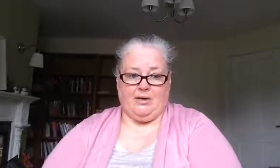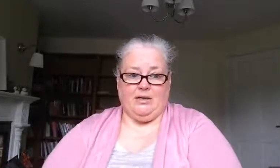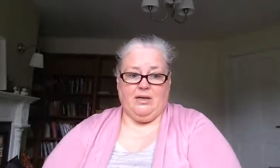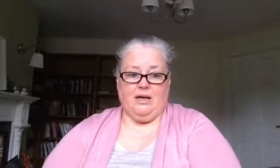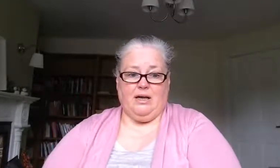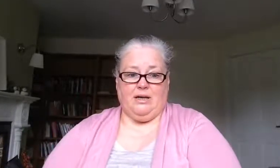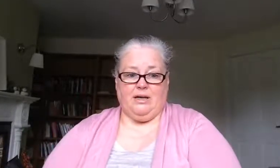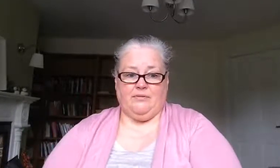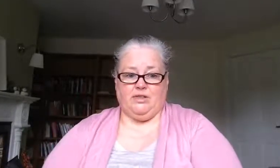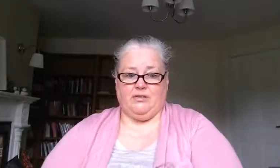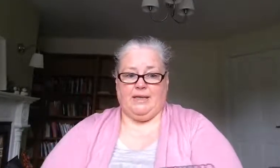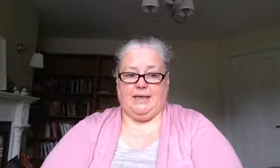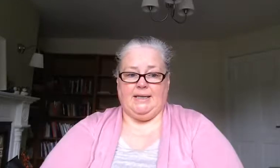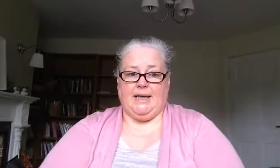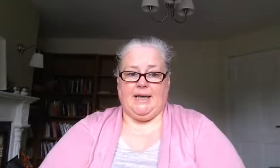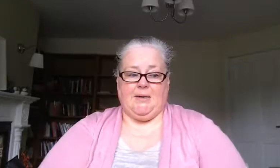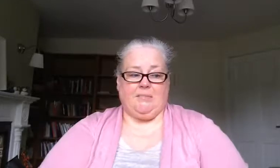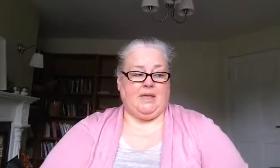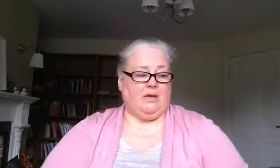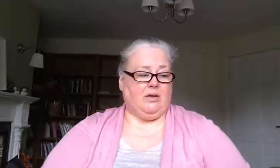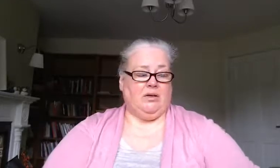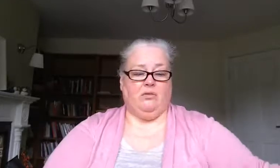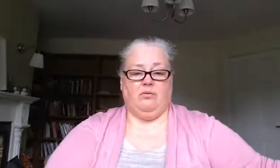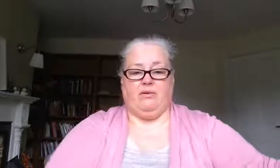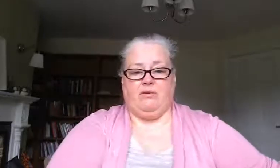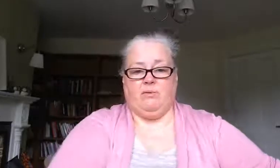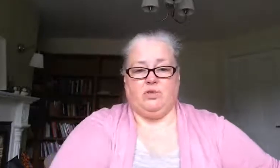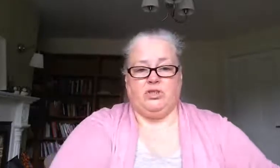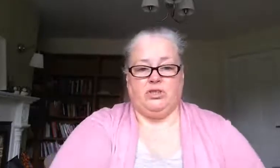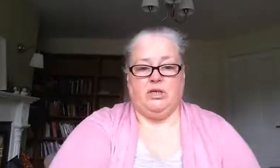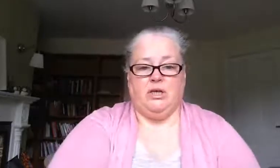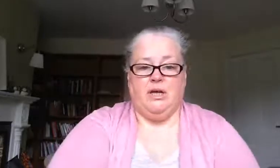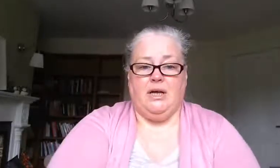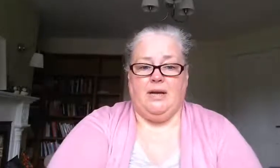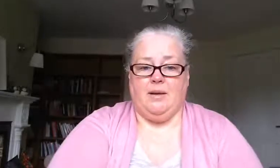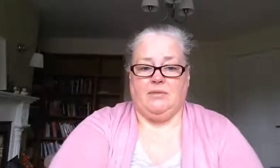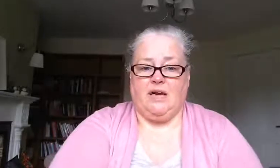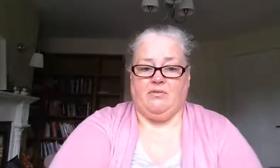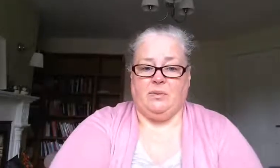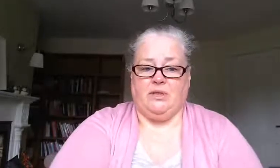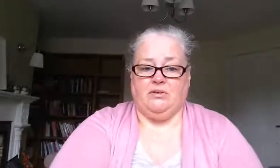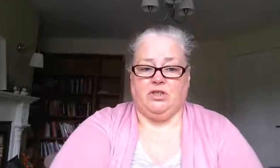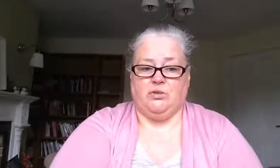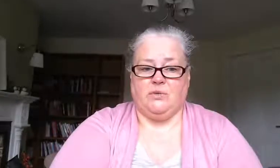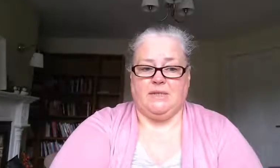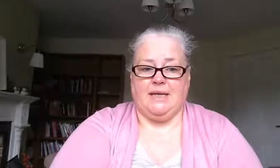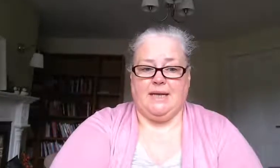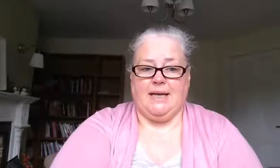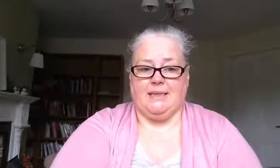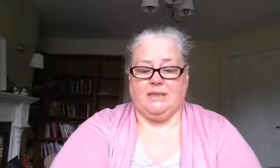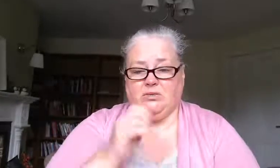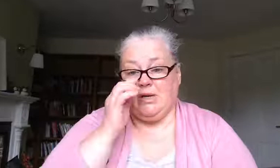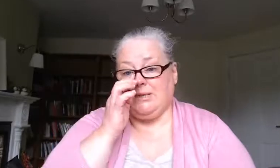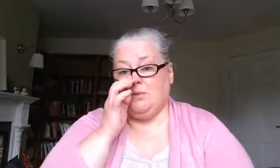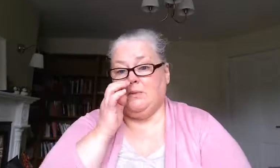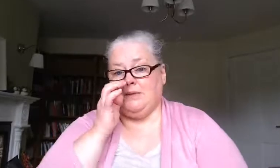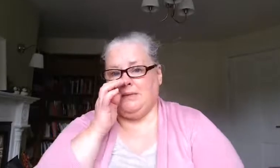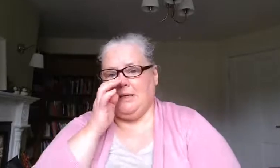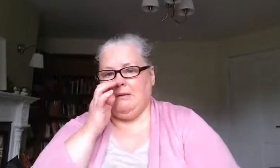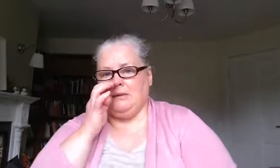hi for tuning in and thank you very much and to everybody who tunes in and deirdre as always is here as